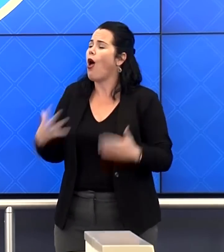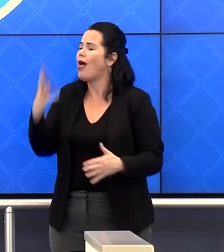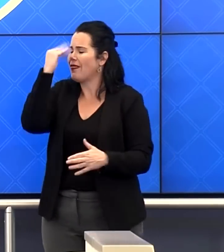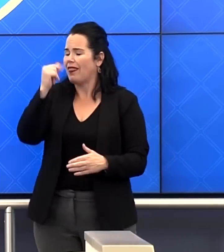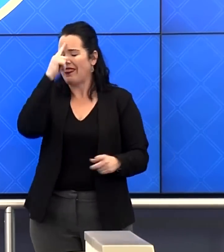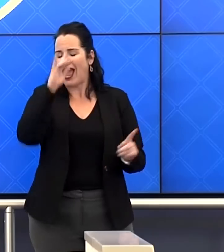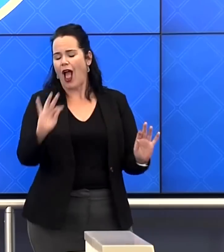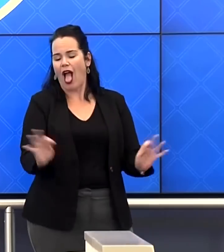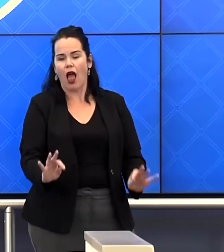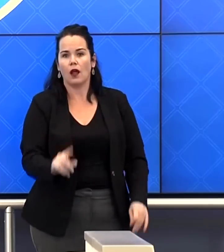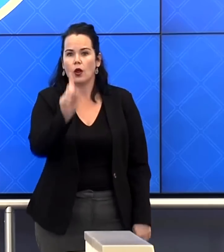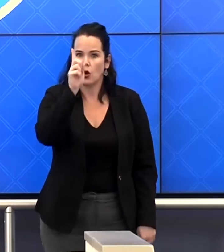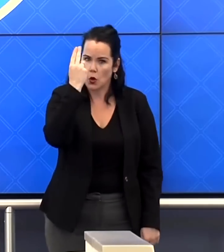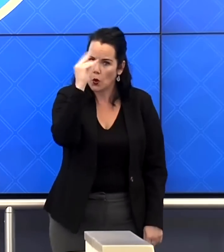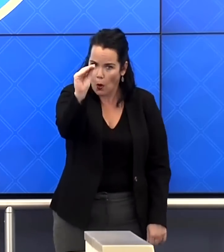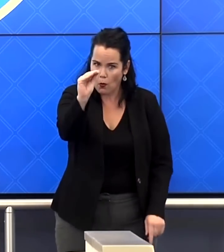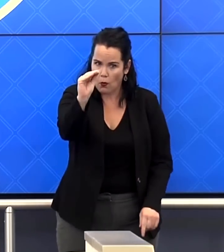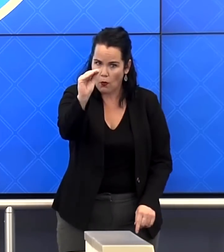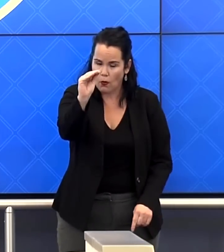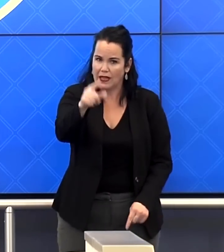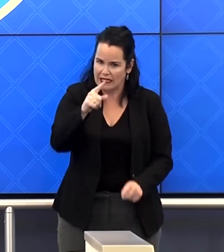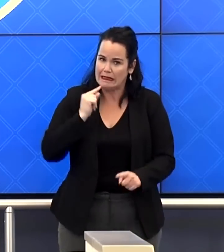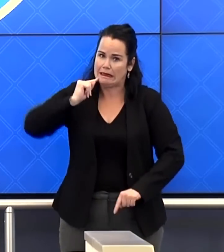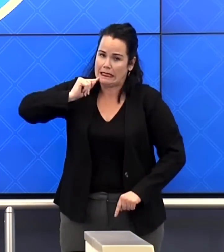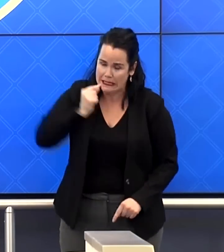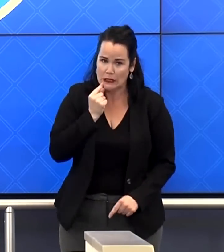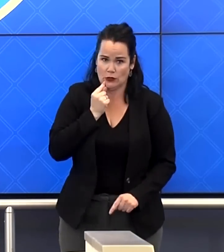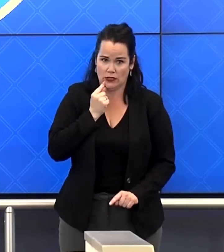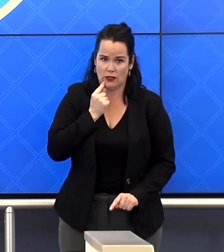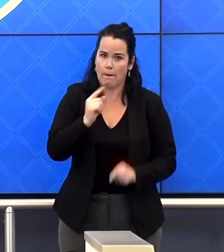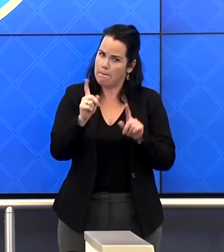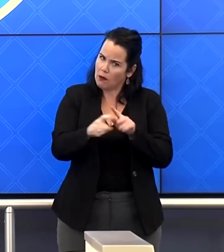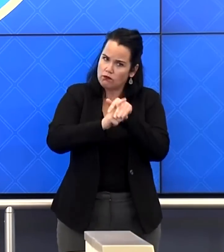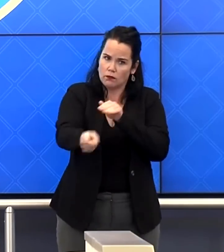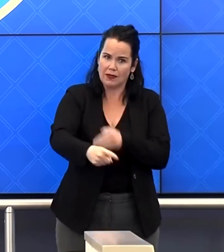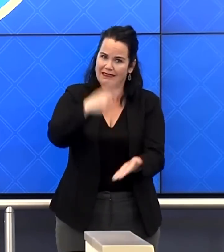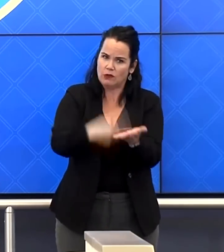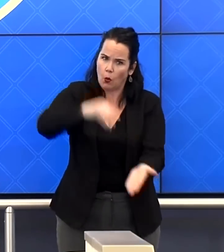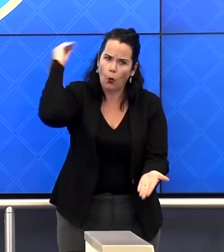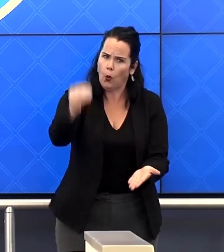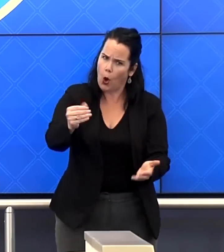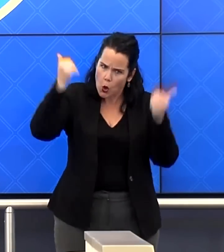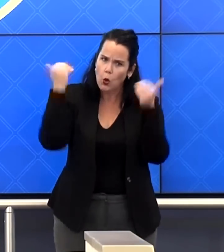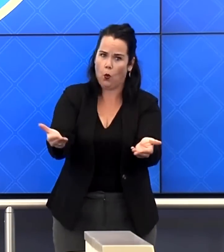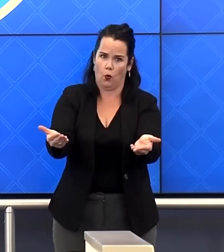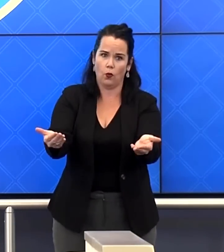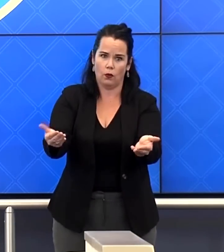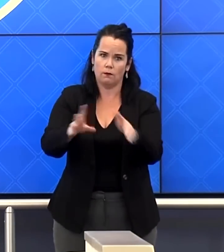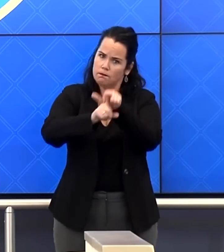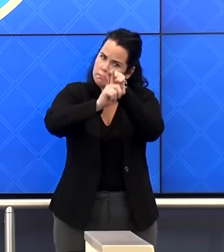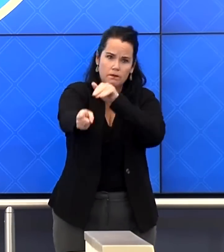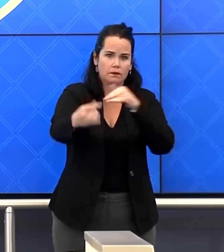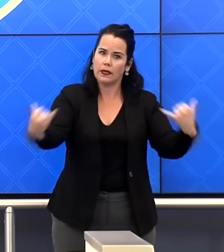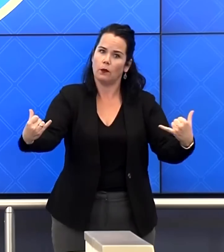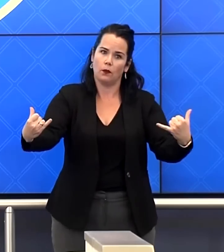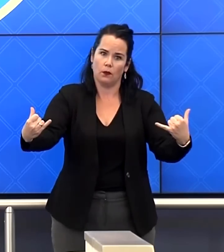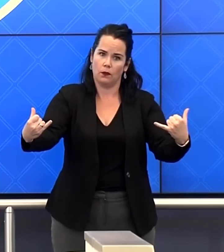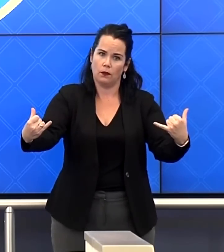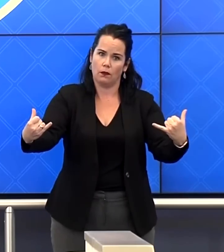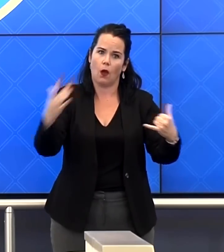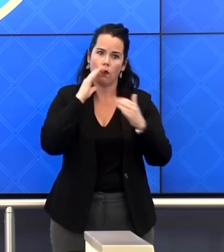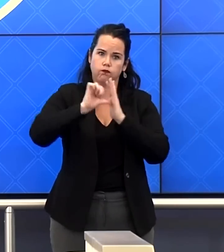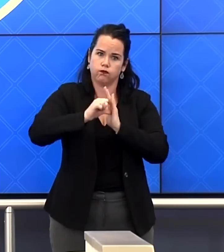and that it's time to make sure that they evacuate right now. And so I just wanted to reiterate that we will be working